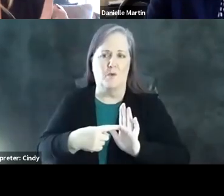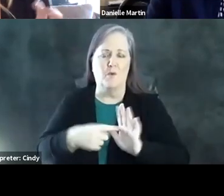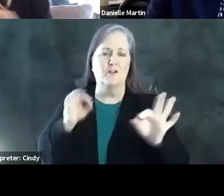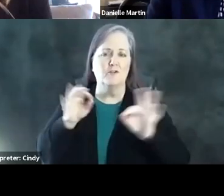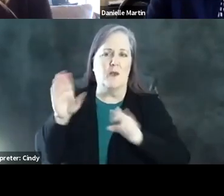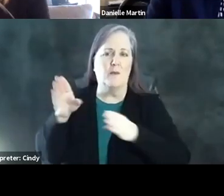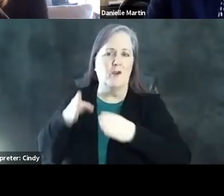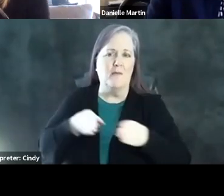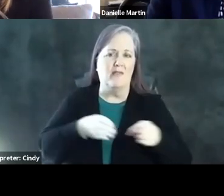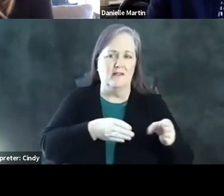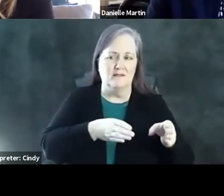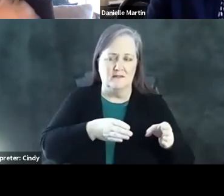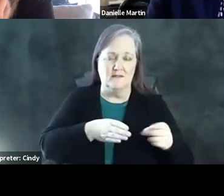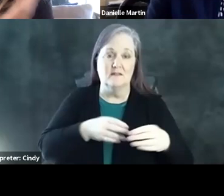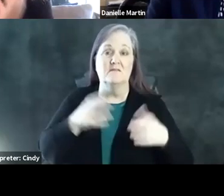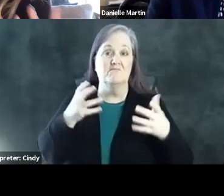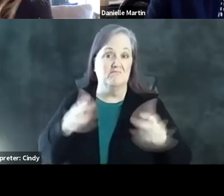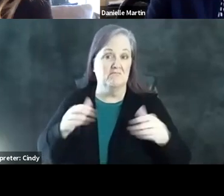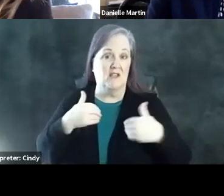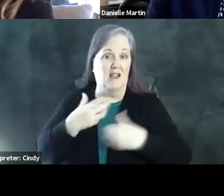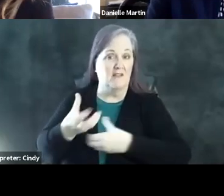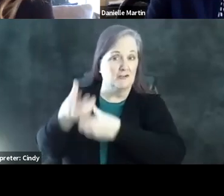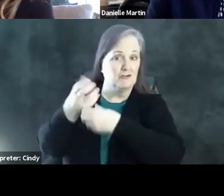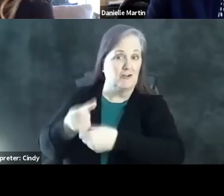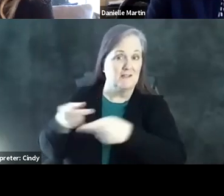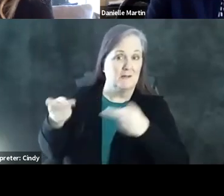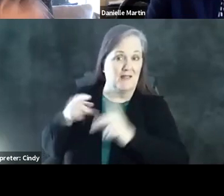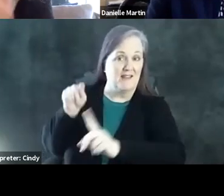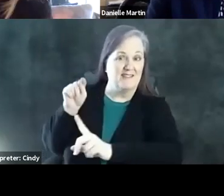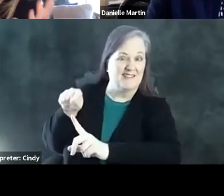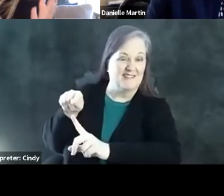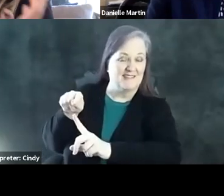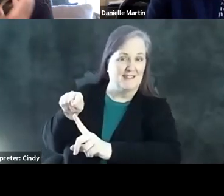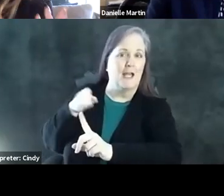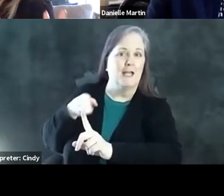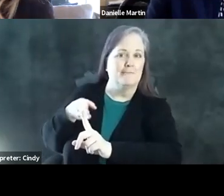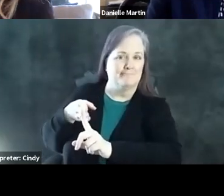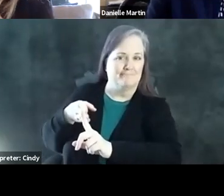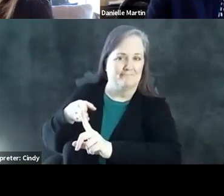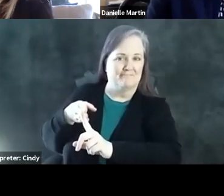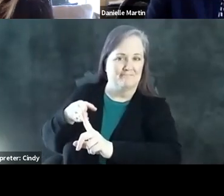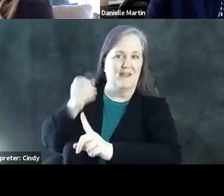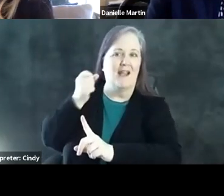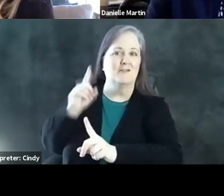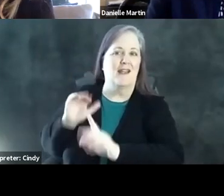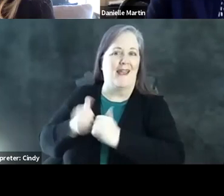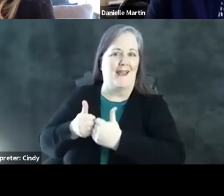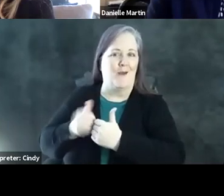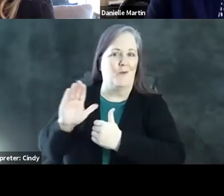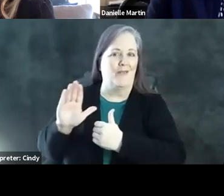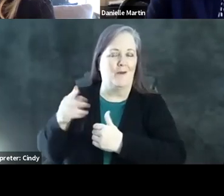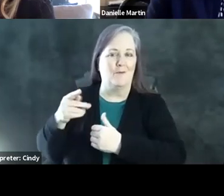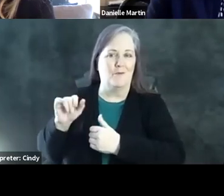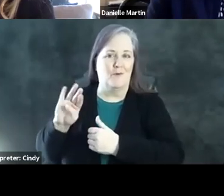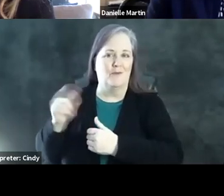methodology. And once you kind of have a trusted source that you can go to, and you understand how they do their polling, I think that that can be